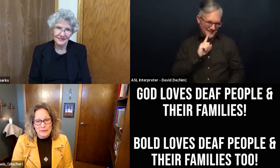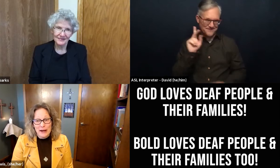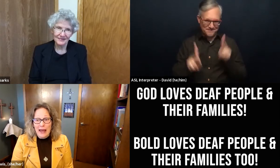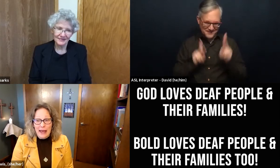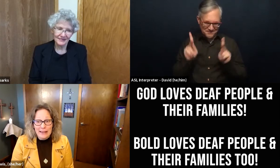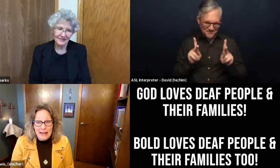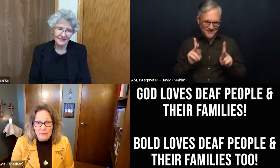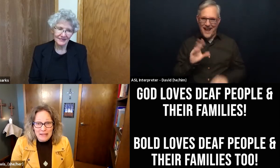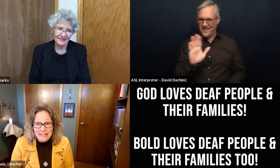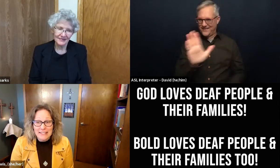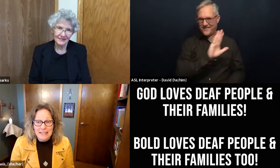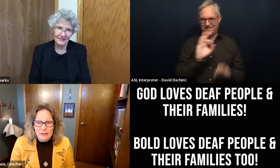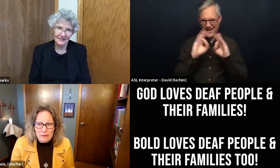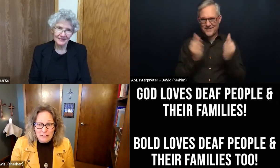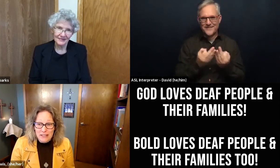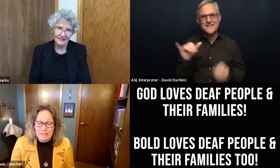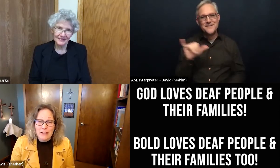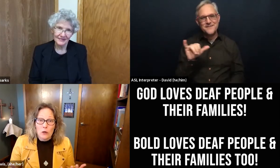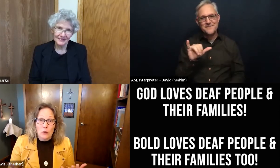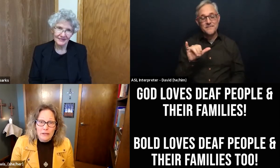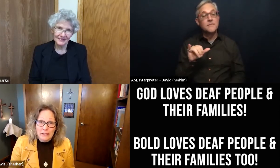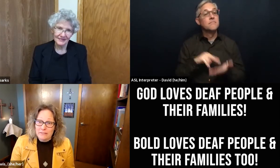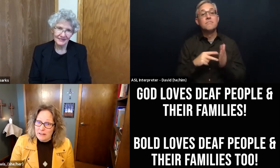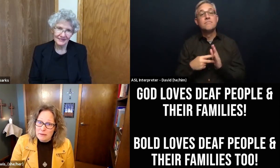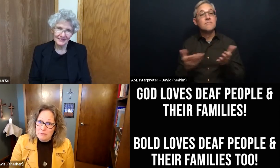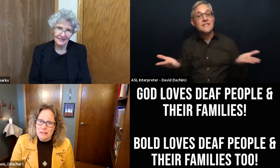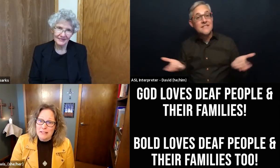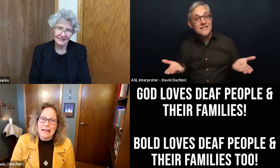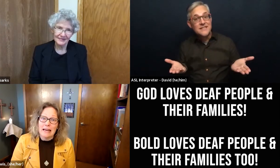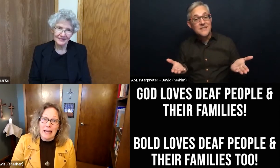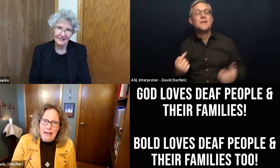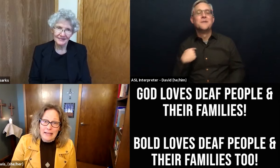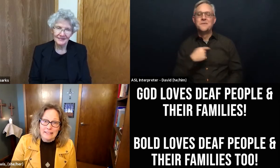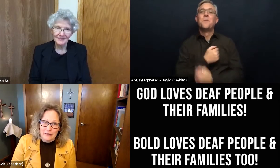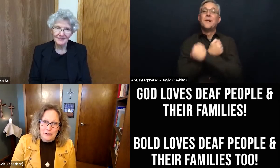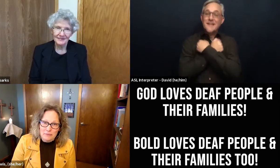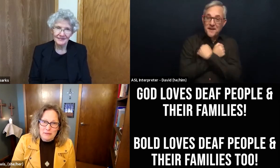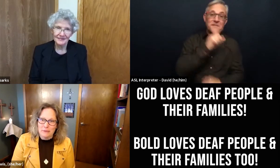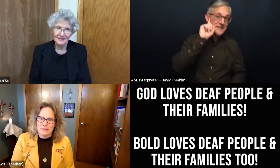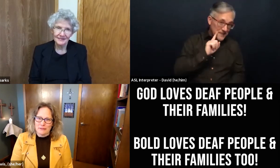And that means here at Bread of Life, we love deaf people and hearing people too.